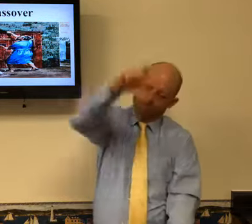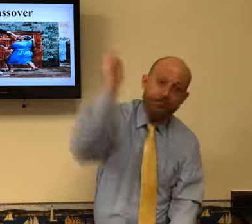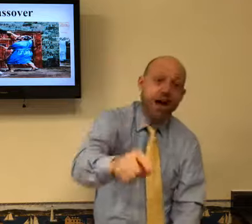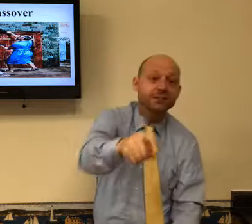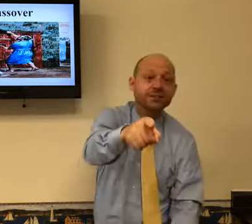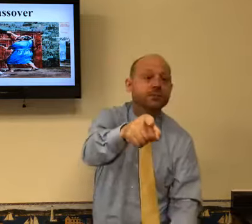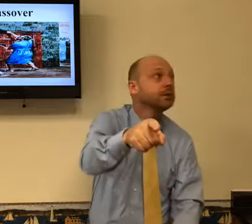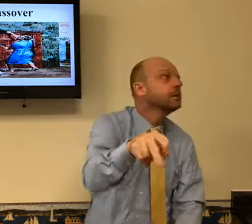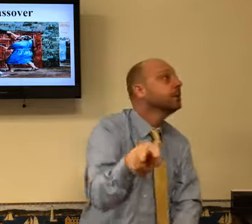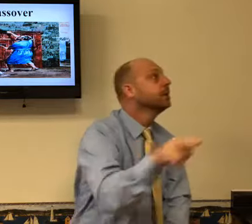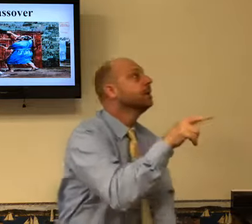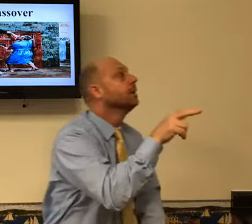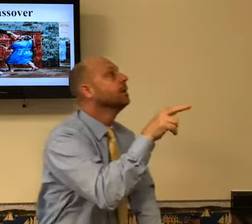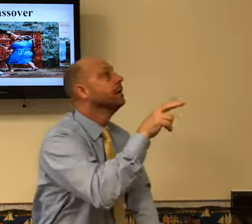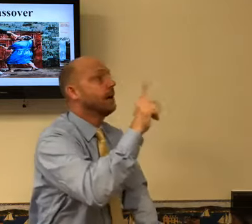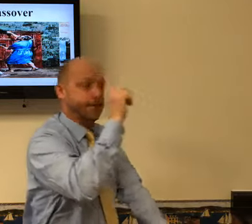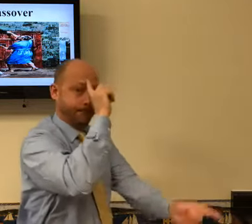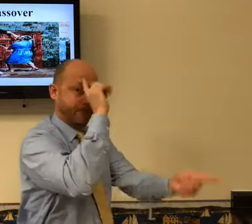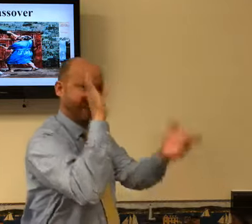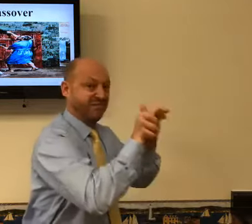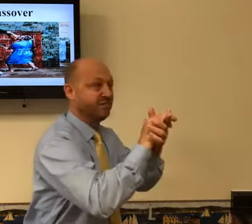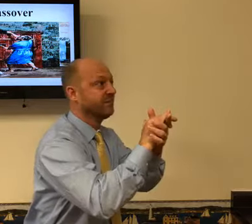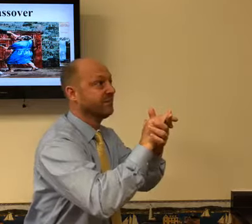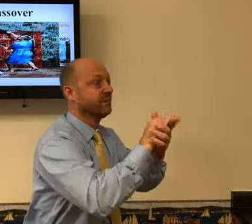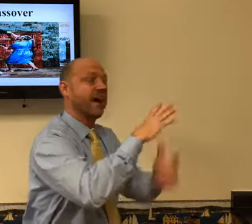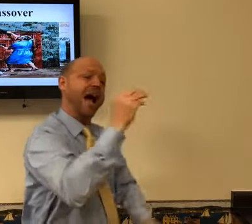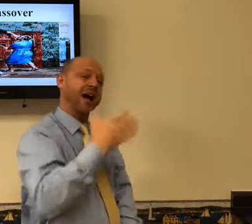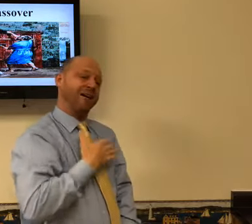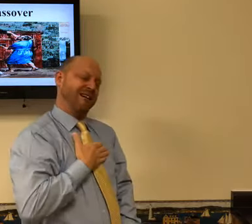people. And Jesus said, you must believe.